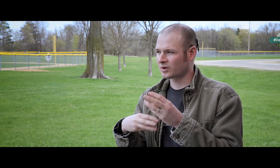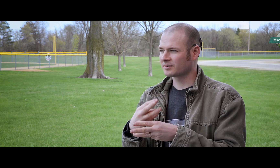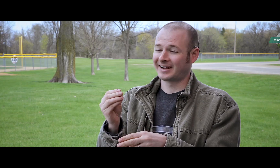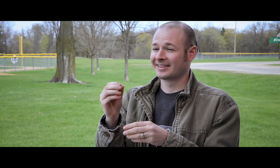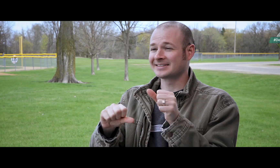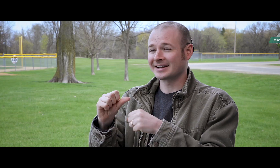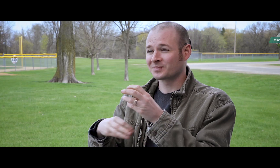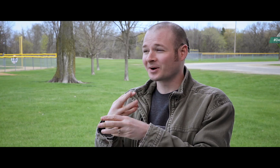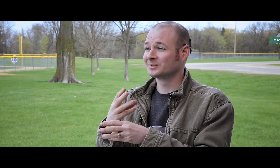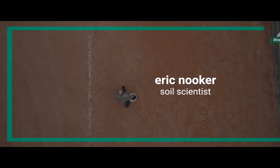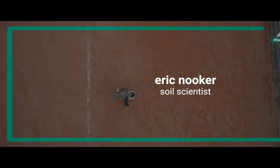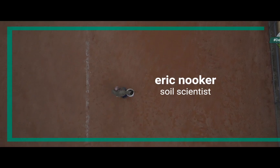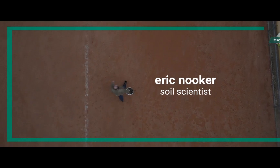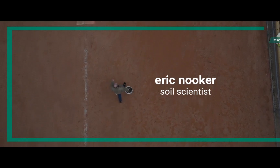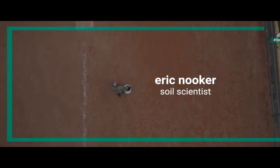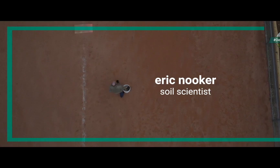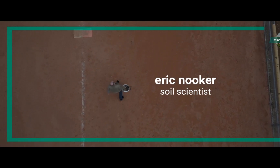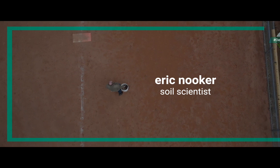worlds, and then there is the scientific community.